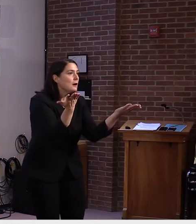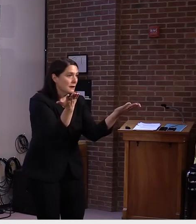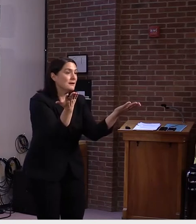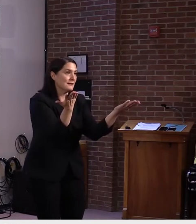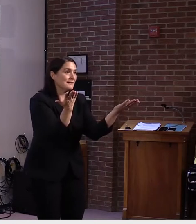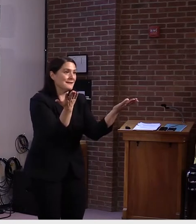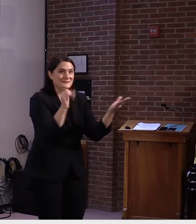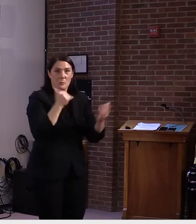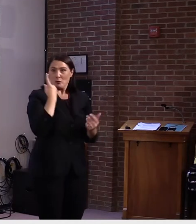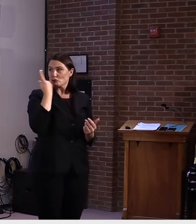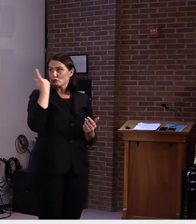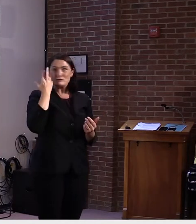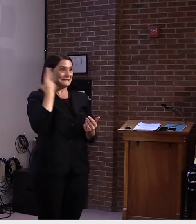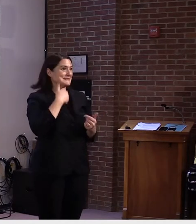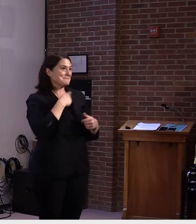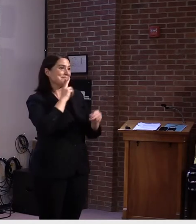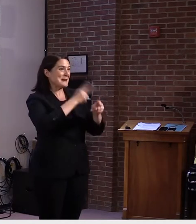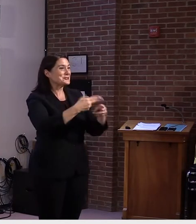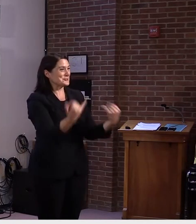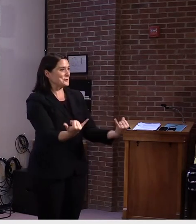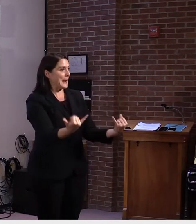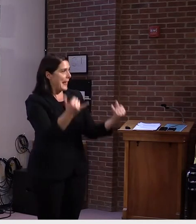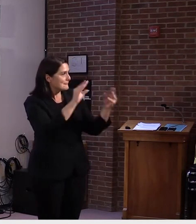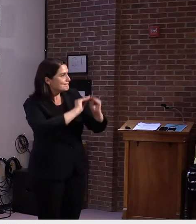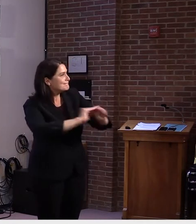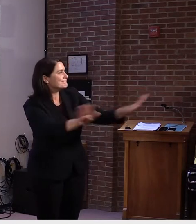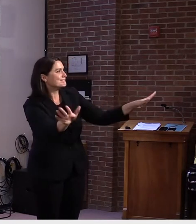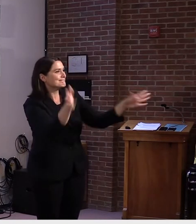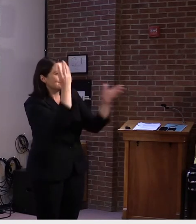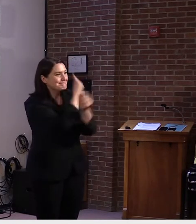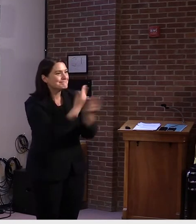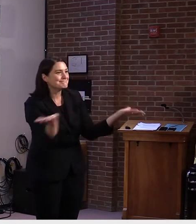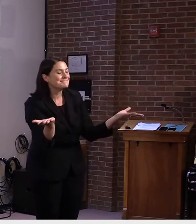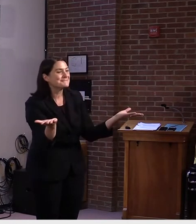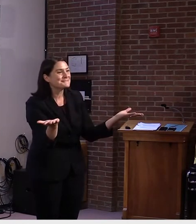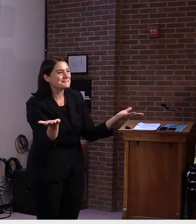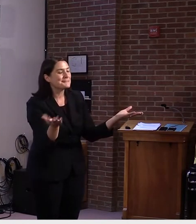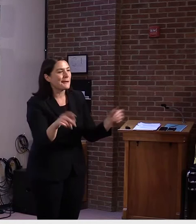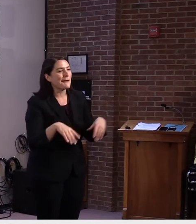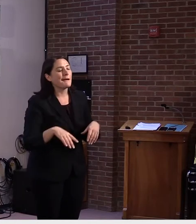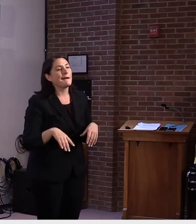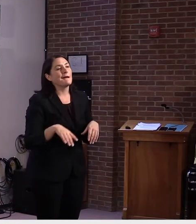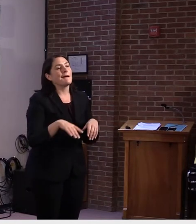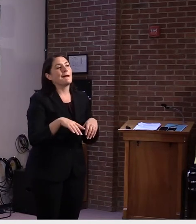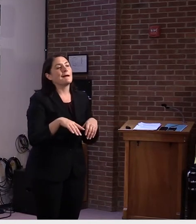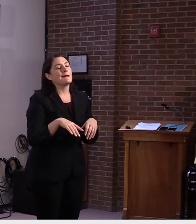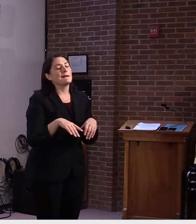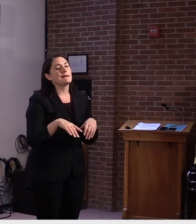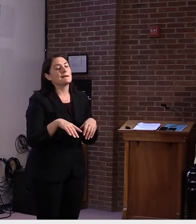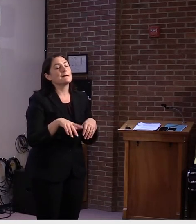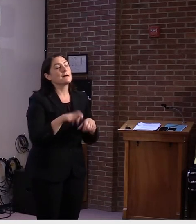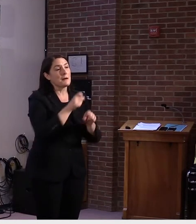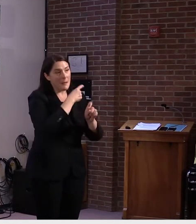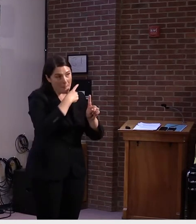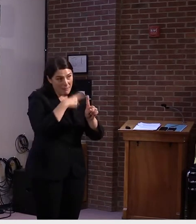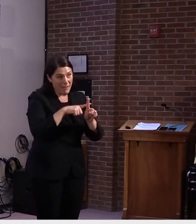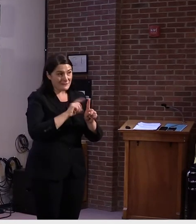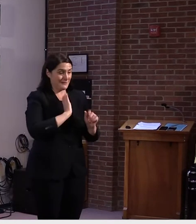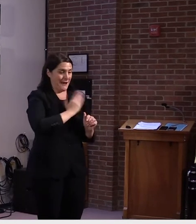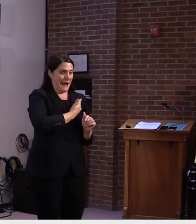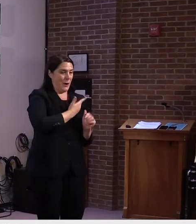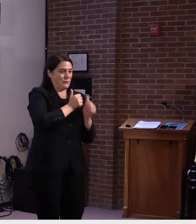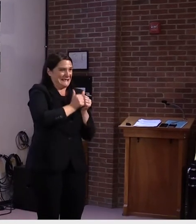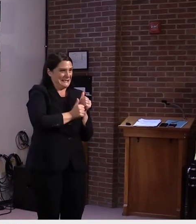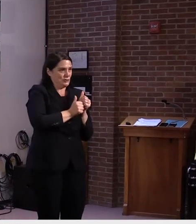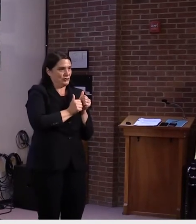That's why we're, we're, we're discussing it here today. Uh, and as well as making sure through our district offices,